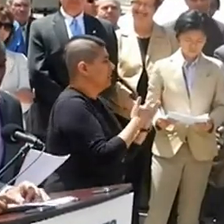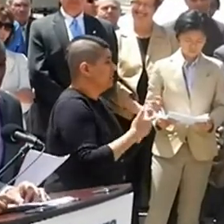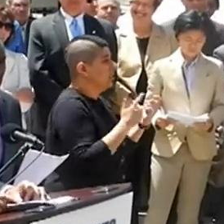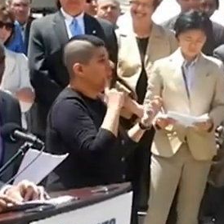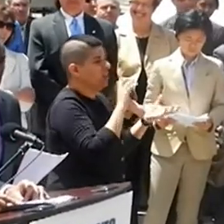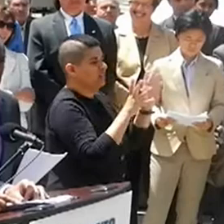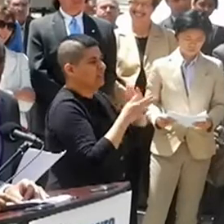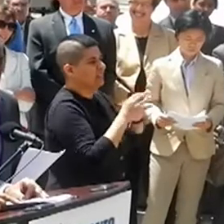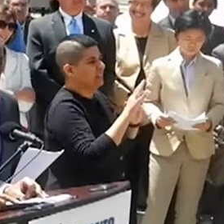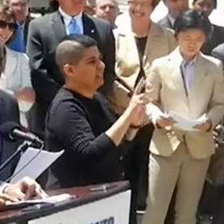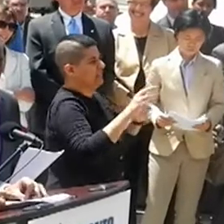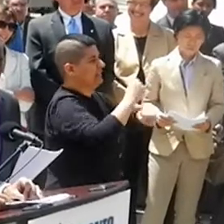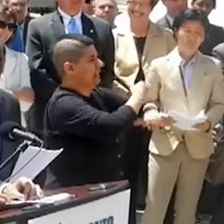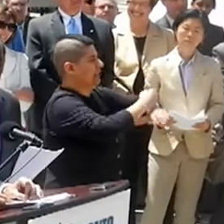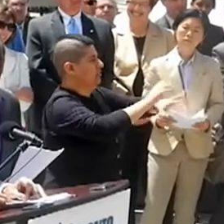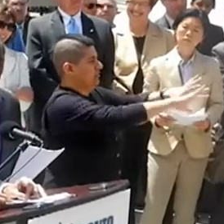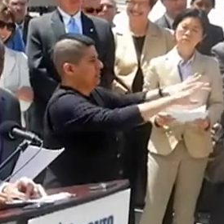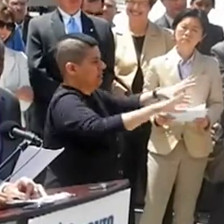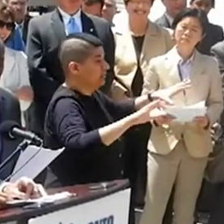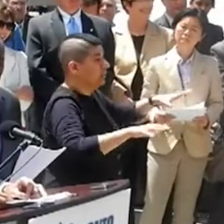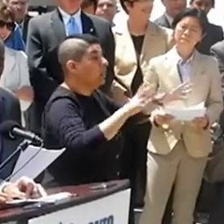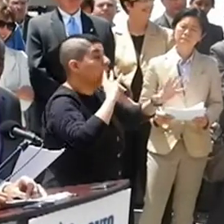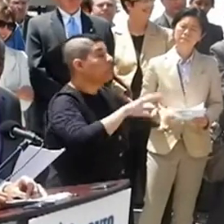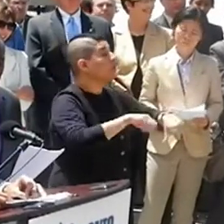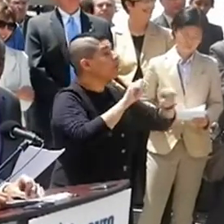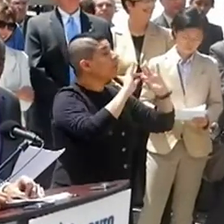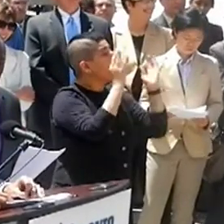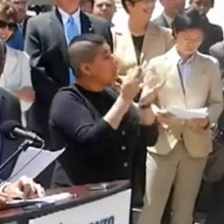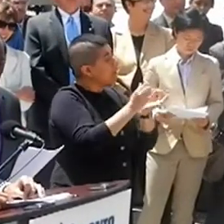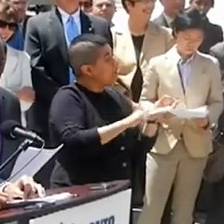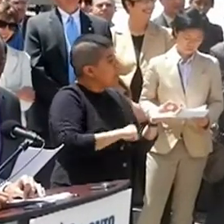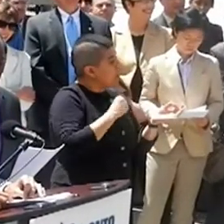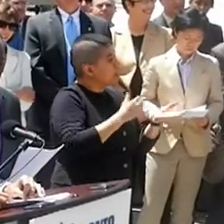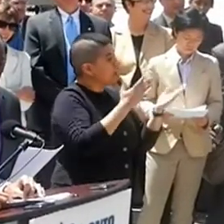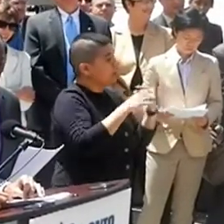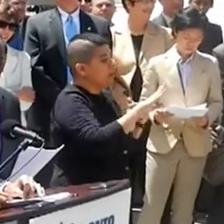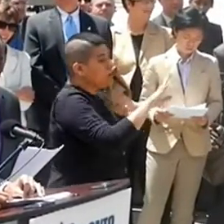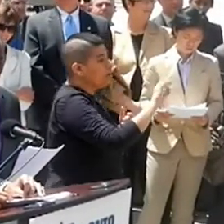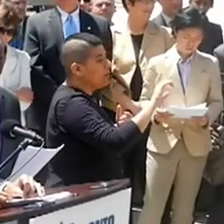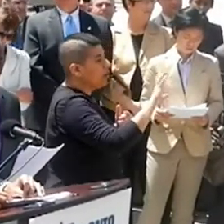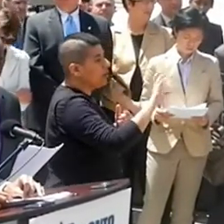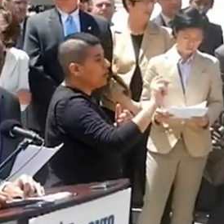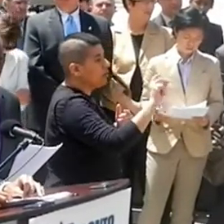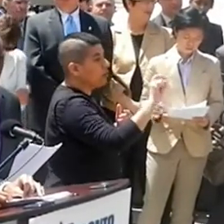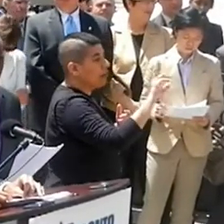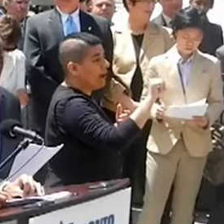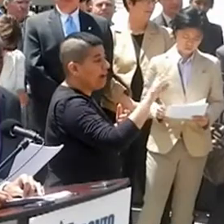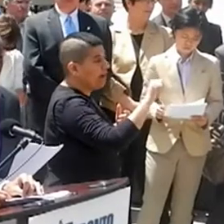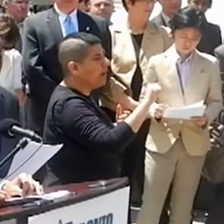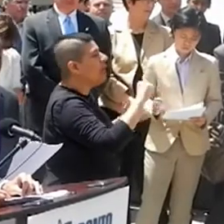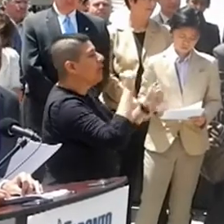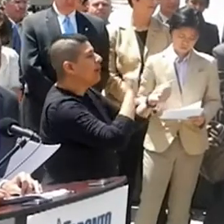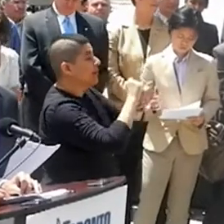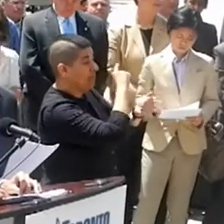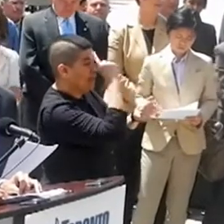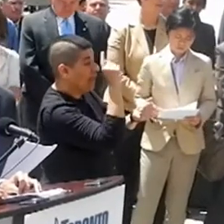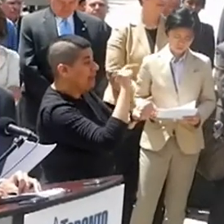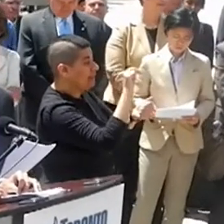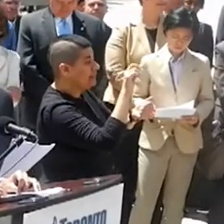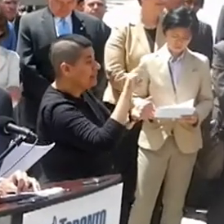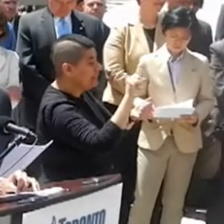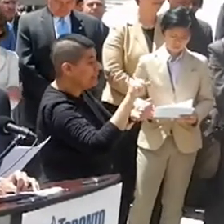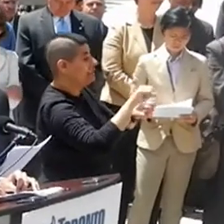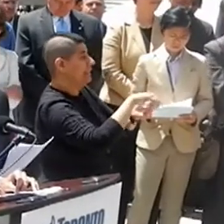We will also host Family Pride, Locorama in cooperation with Blackness Yes for our Afro